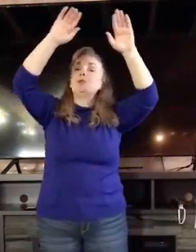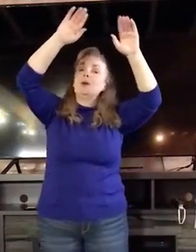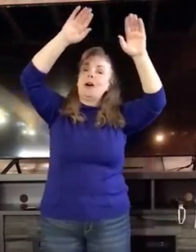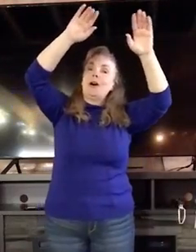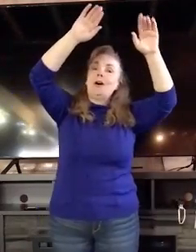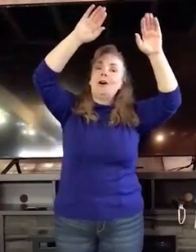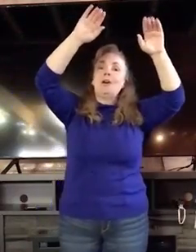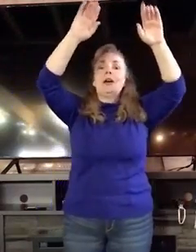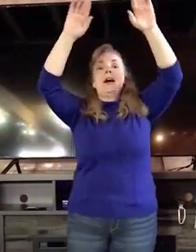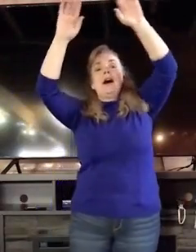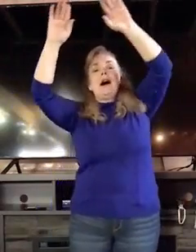are.